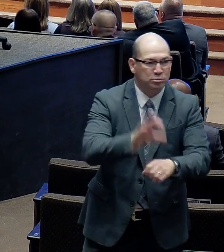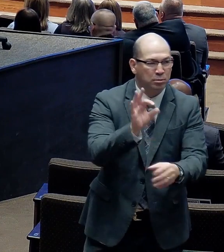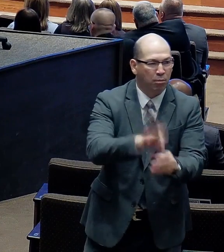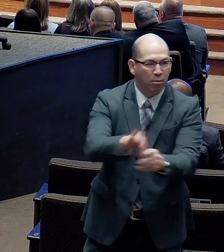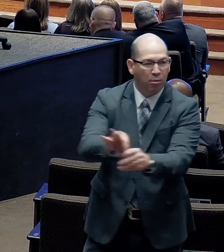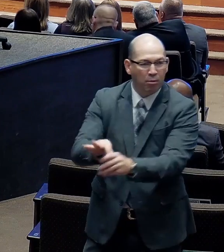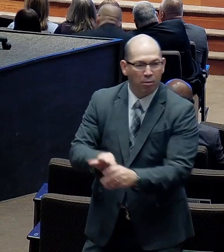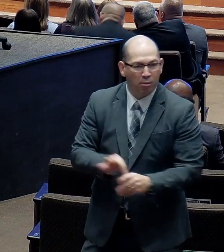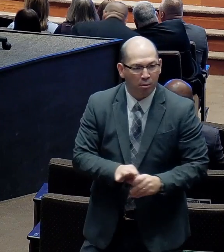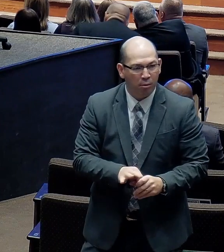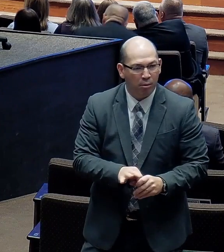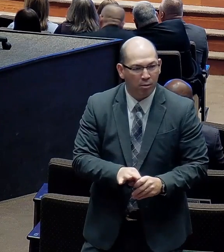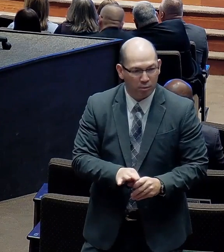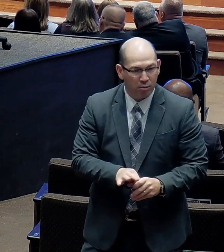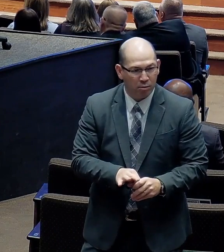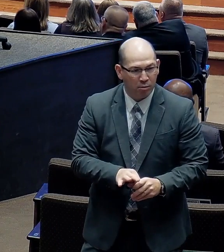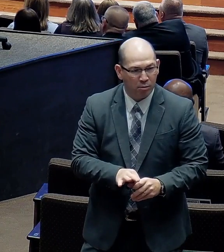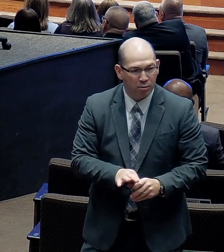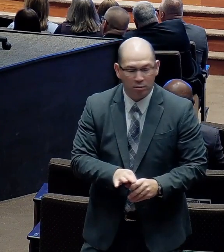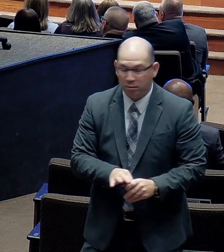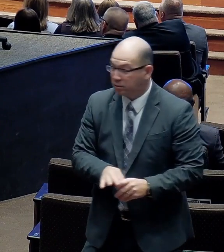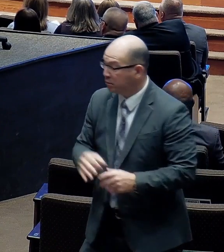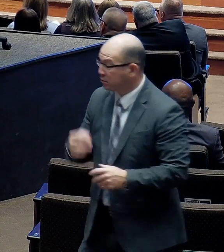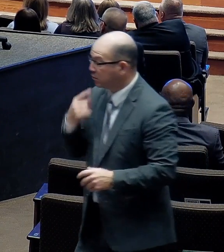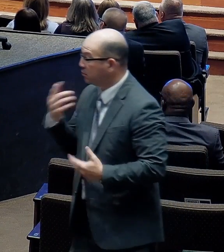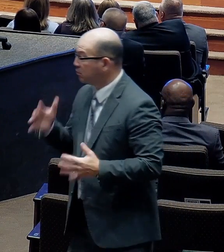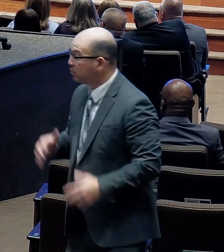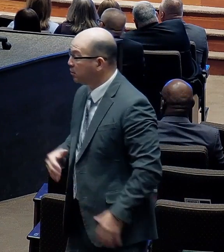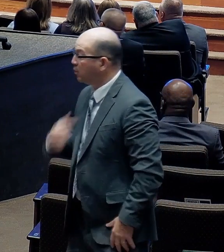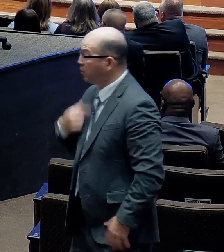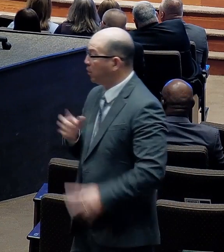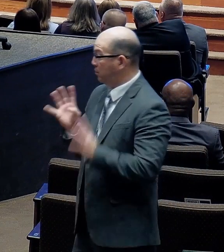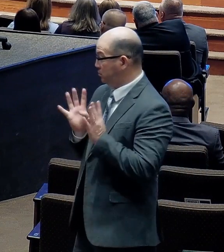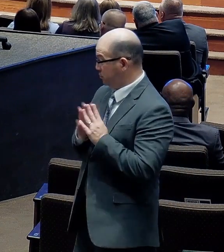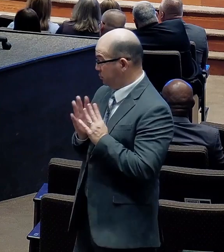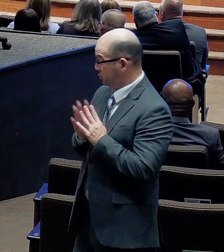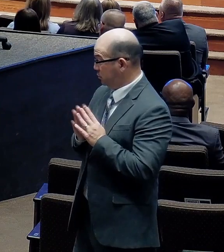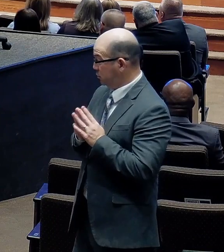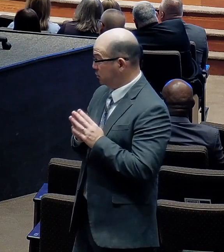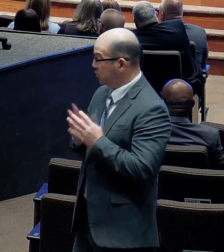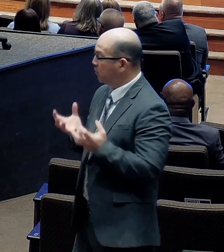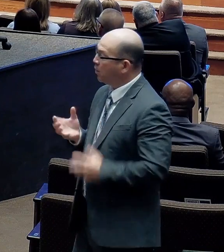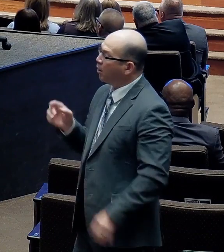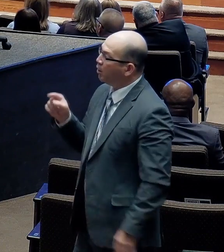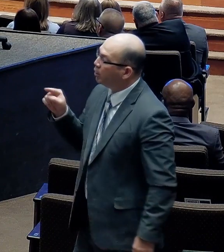We have had a business meeting tonight, And we have voted for you to be our pastor.